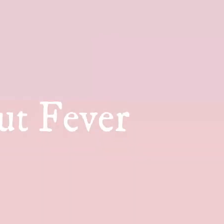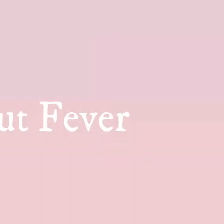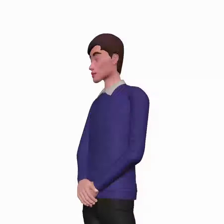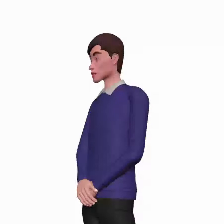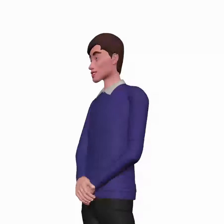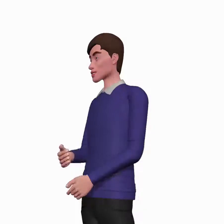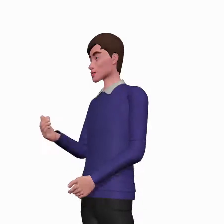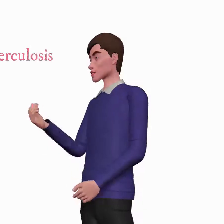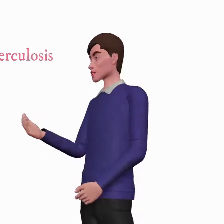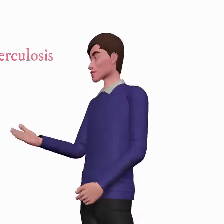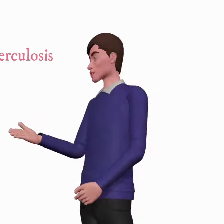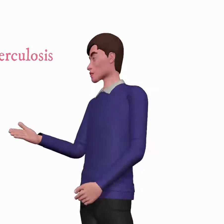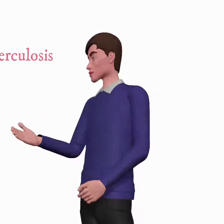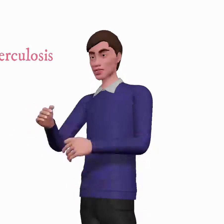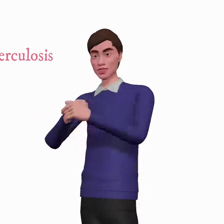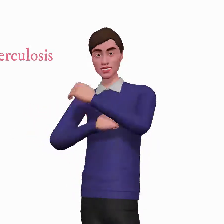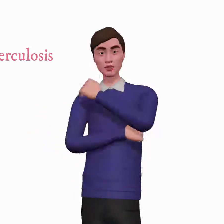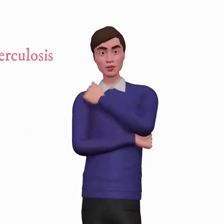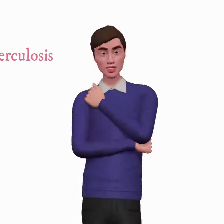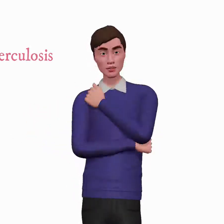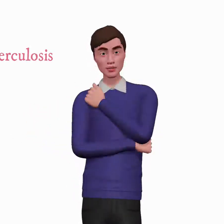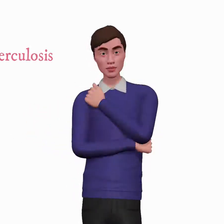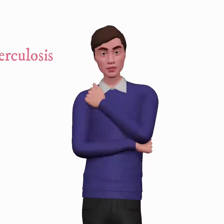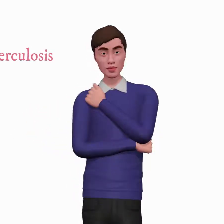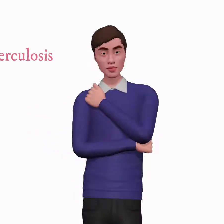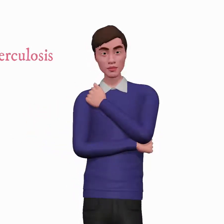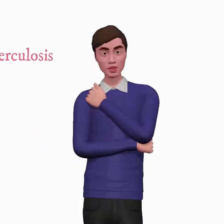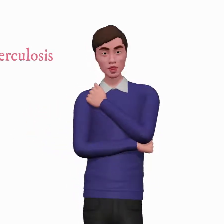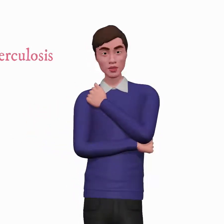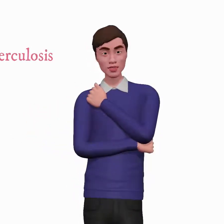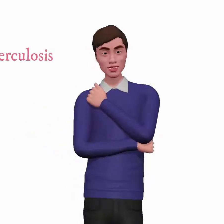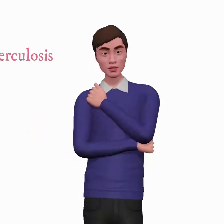Ask about fever. Fever and night sweats favours tuberculosis.